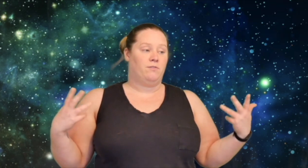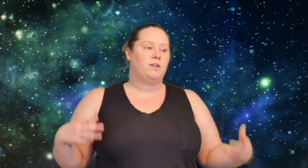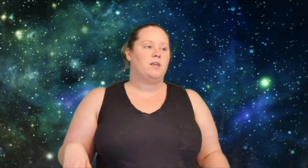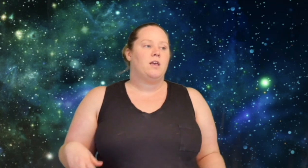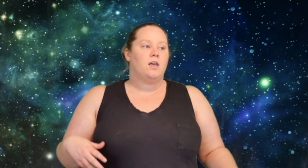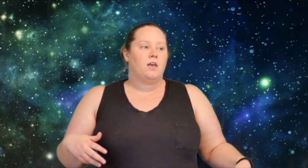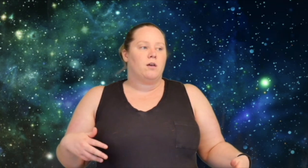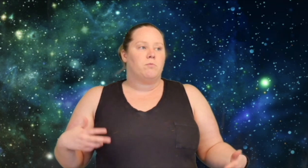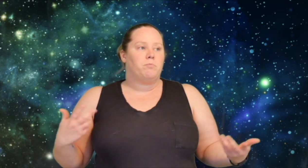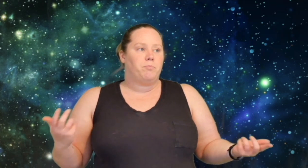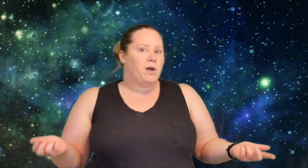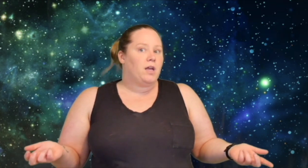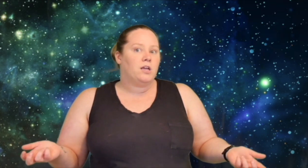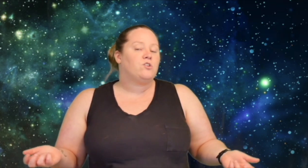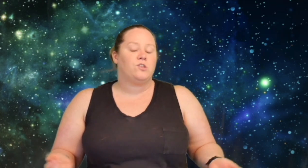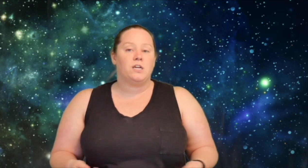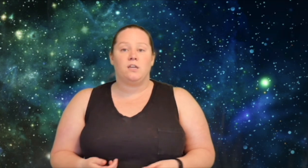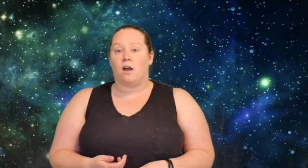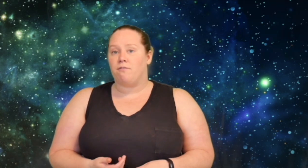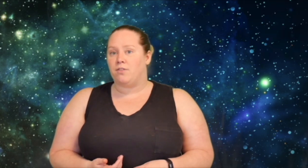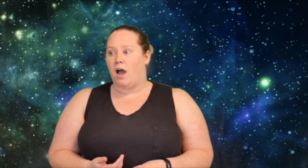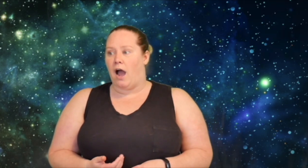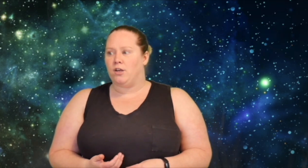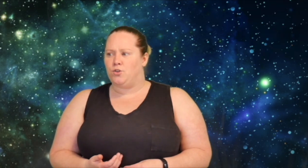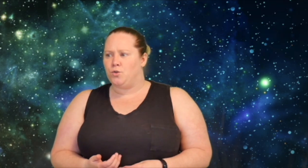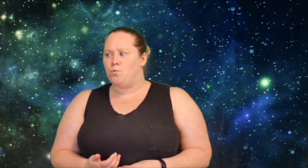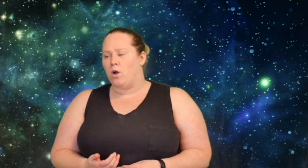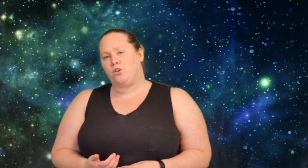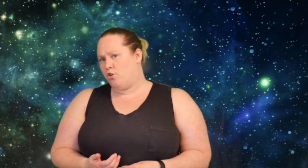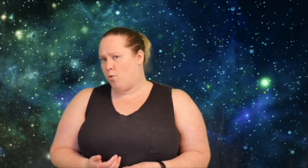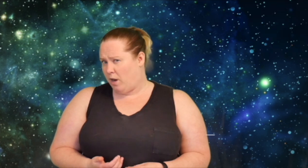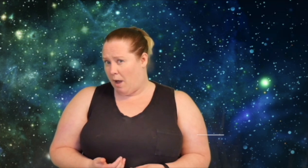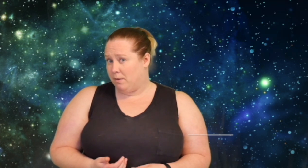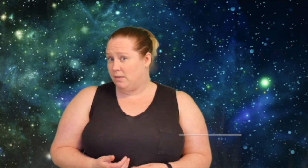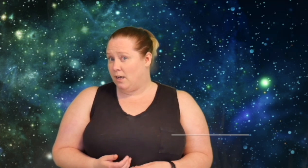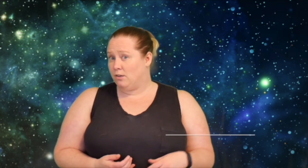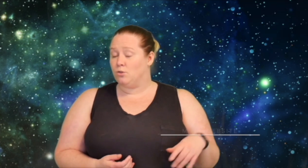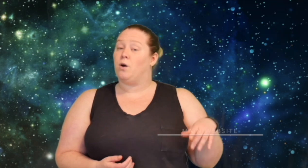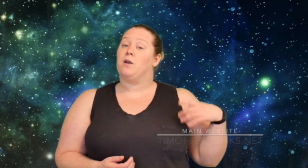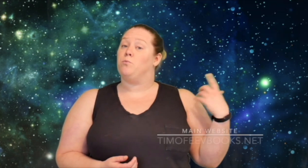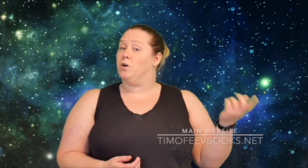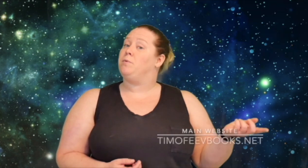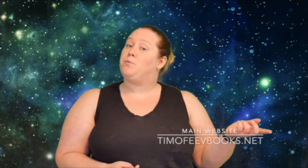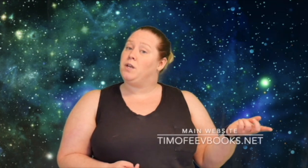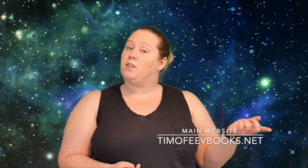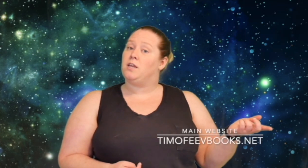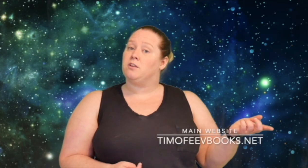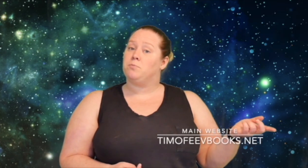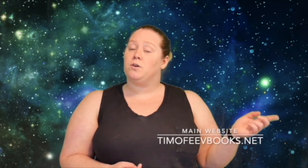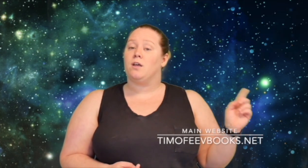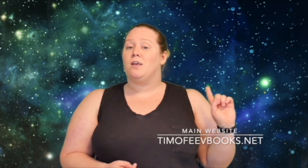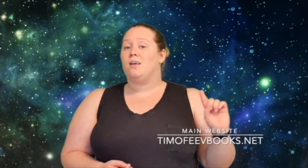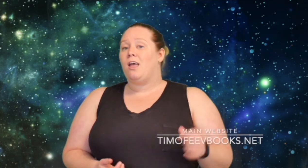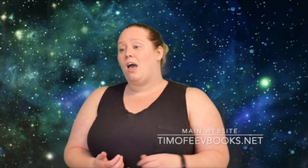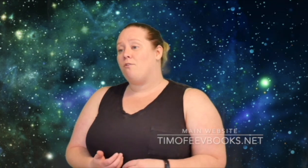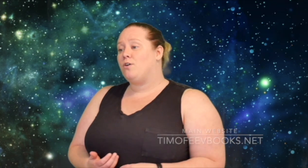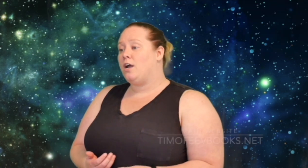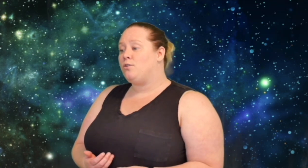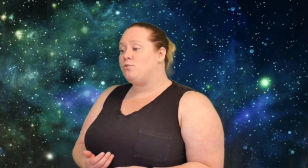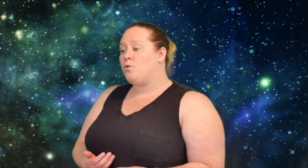it, but interesting enough that I do want to know what happens next, so I will be reading the next book. However, I don't know